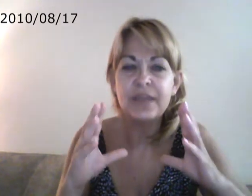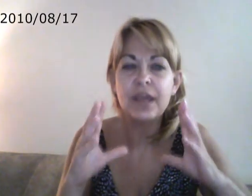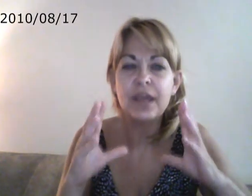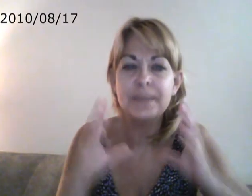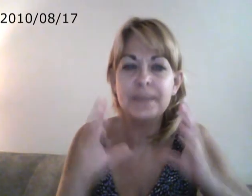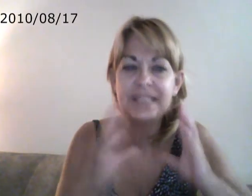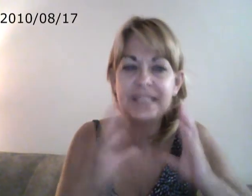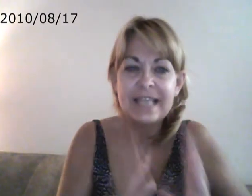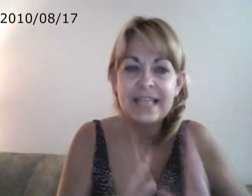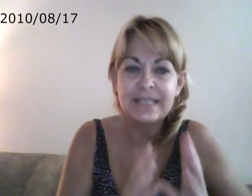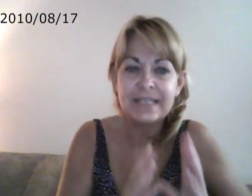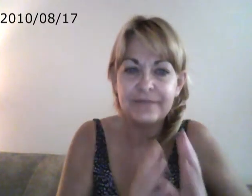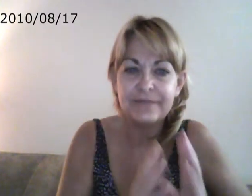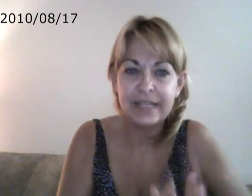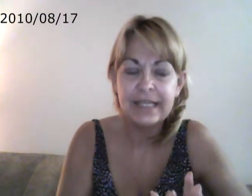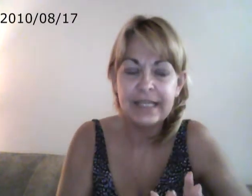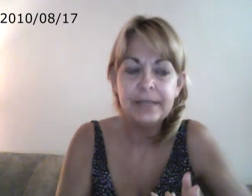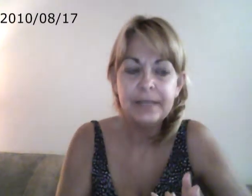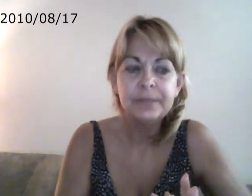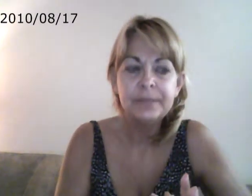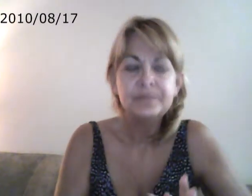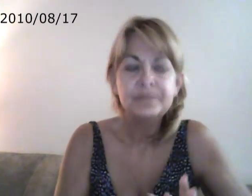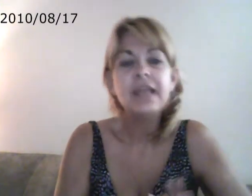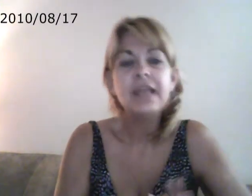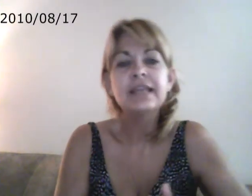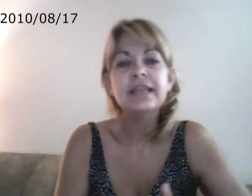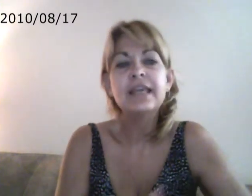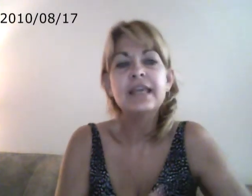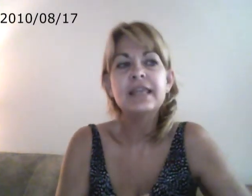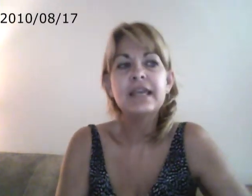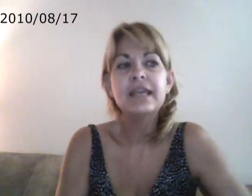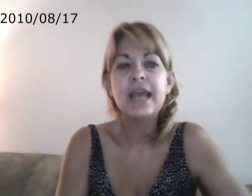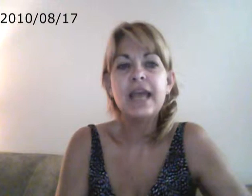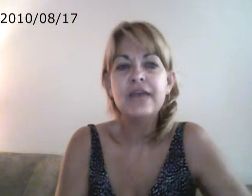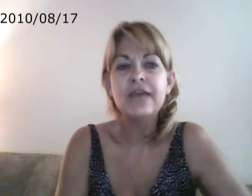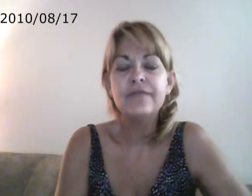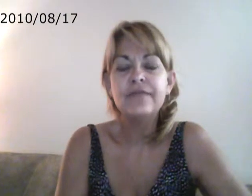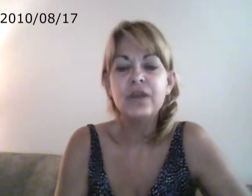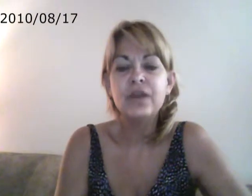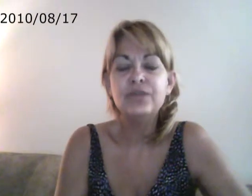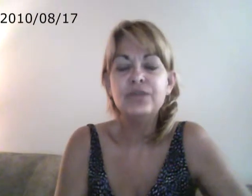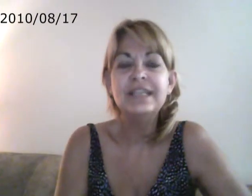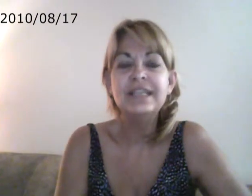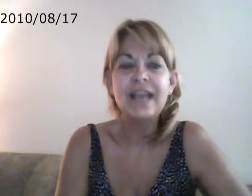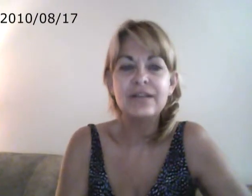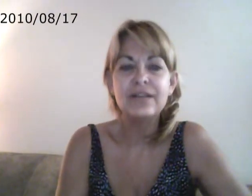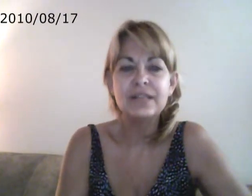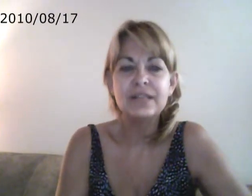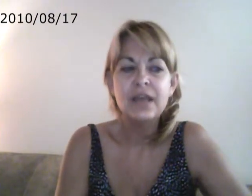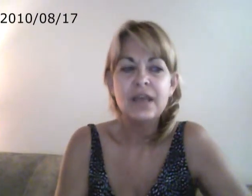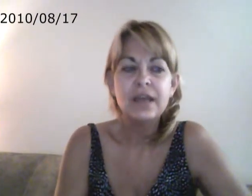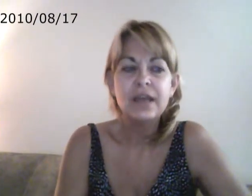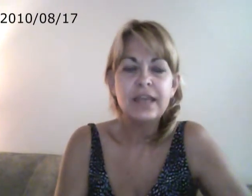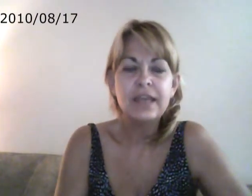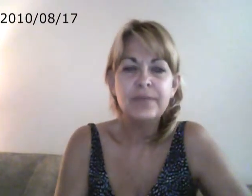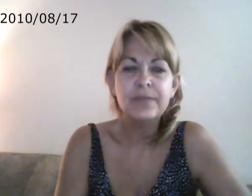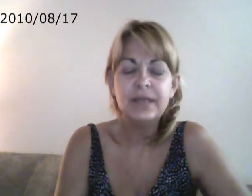obsessively, and yet they can have unique talents. They can be,